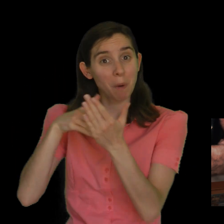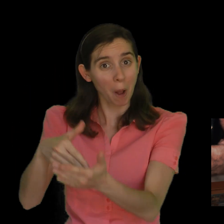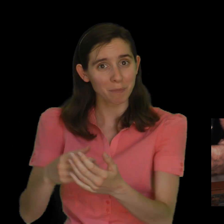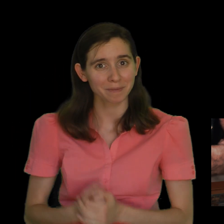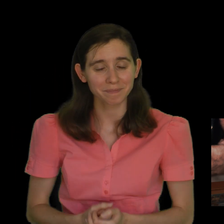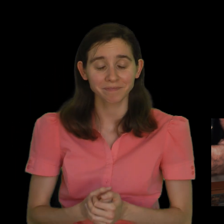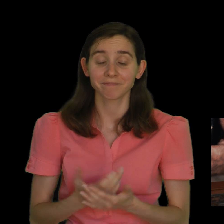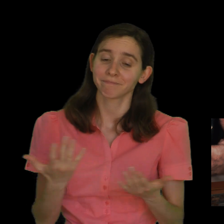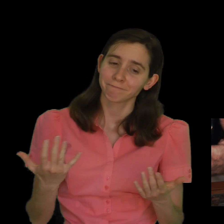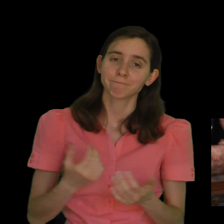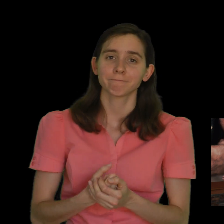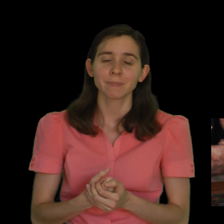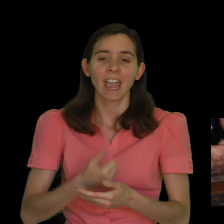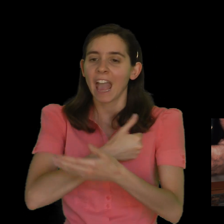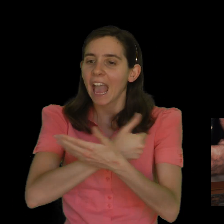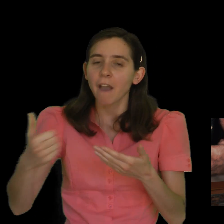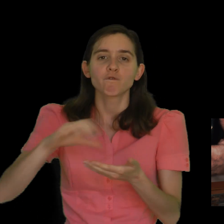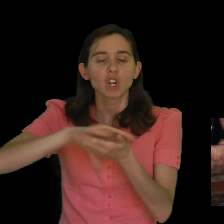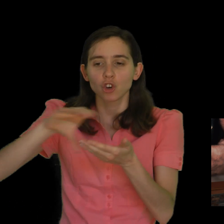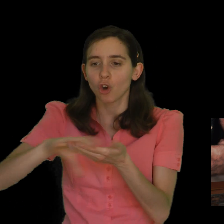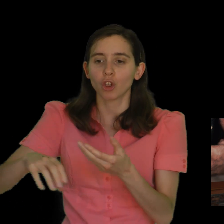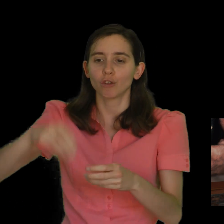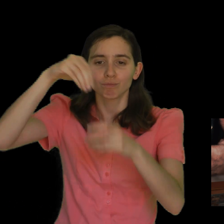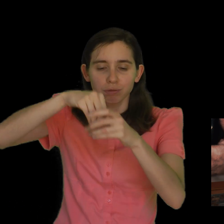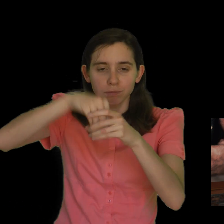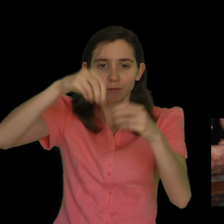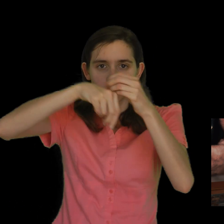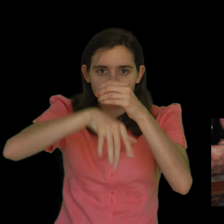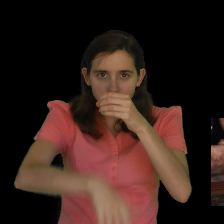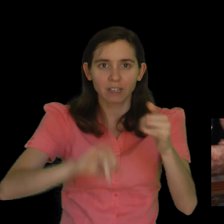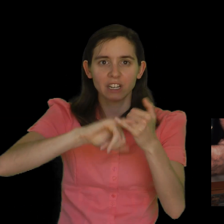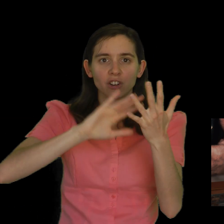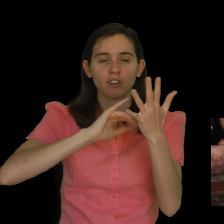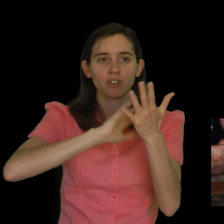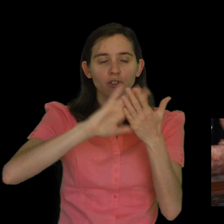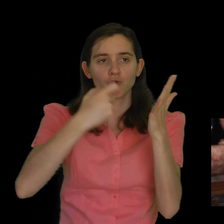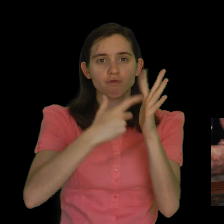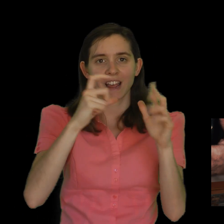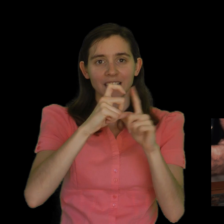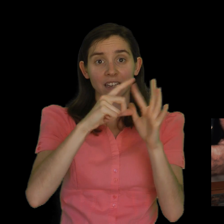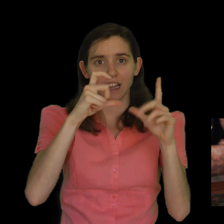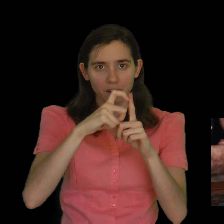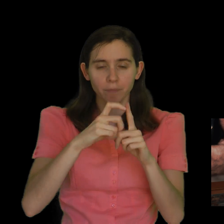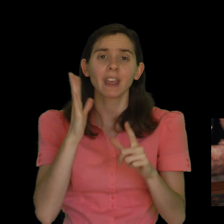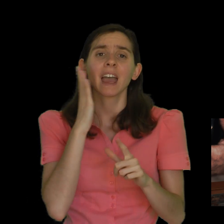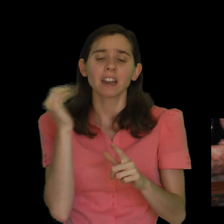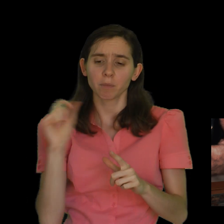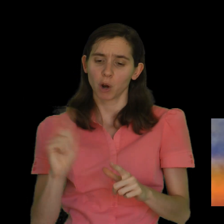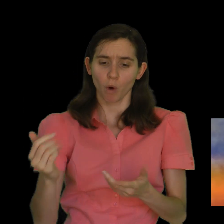Mm-hmm, every last dollar, shredded. Whatever we get or accumulate on this earth is uncertain. Jesus said in Matthew